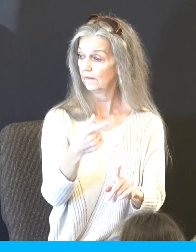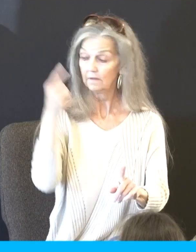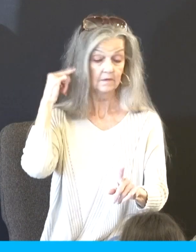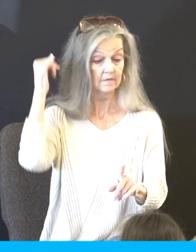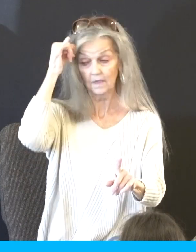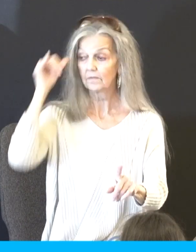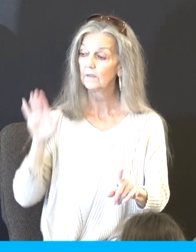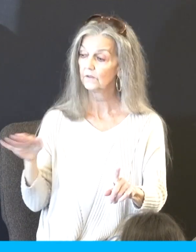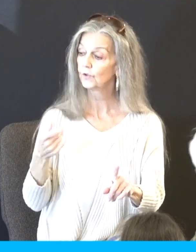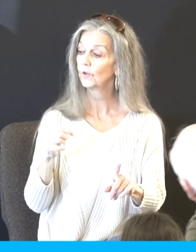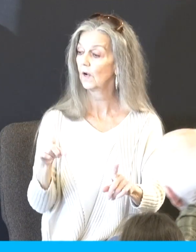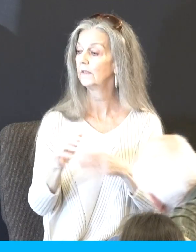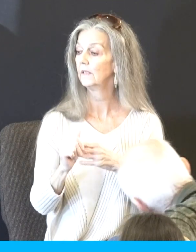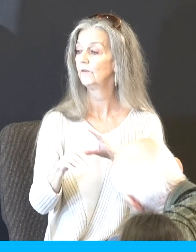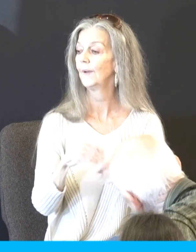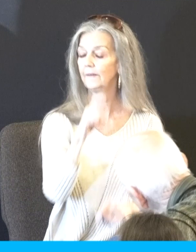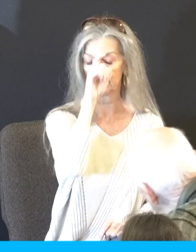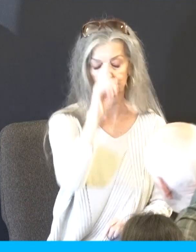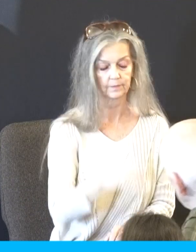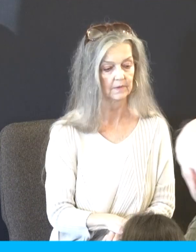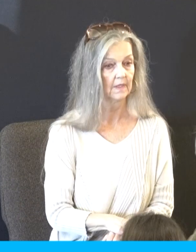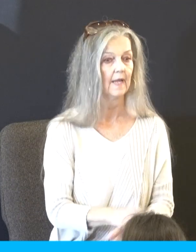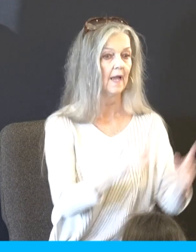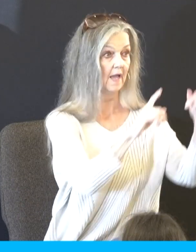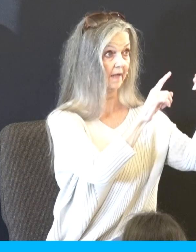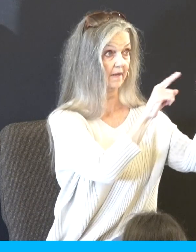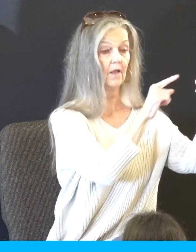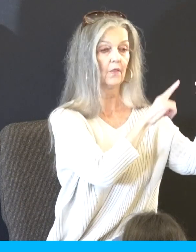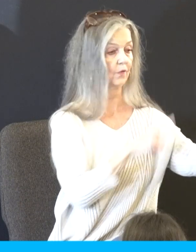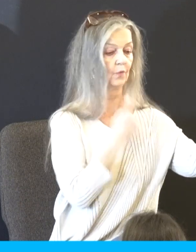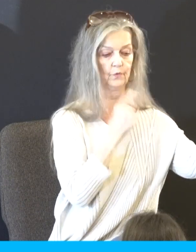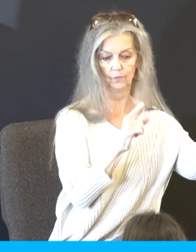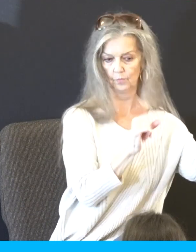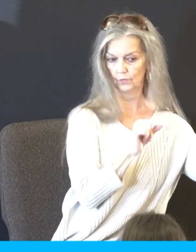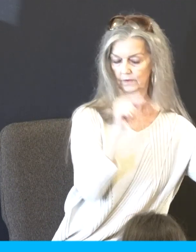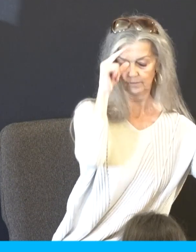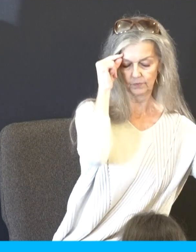the Lord said unto Moses, I have seen this people. Behold, it is a stiff-necked people.